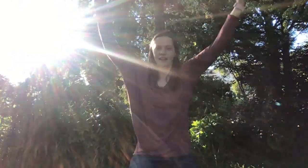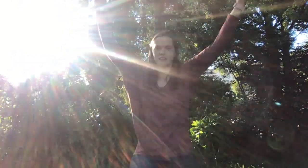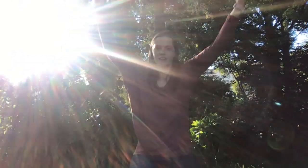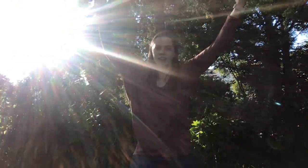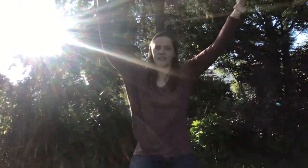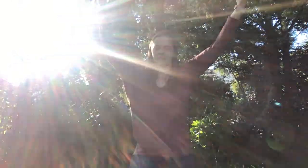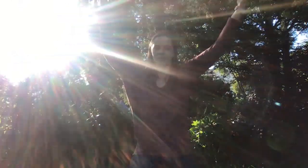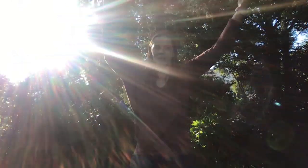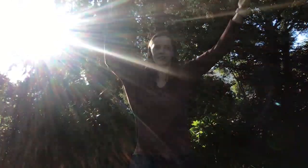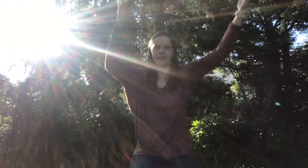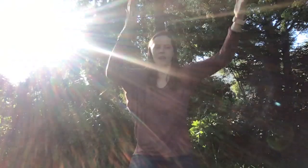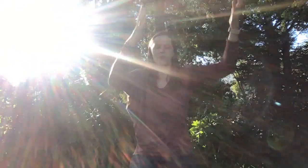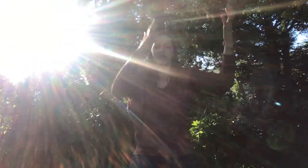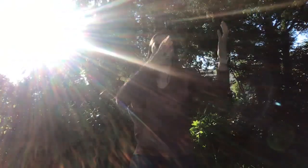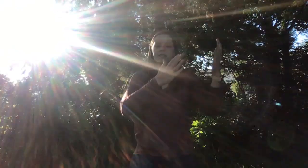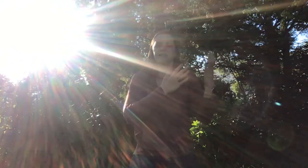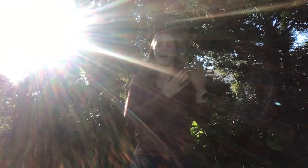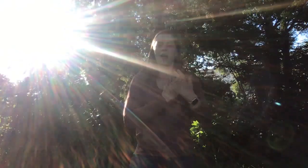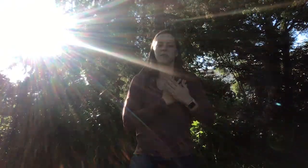our next step is that we accept.